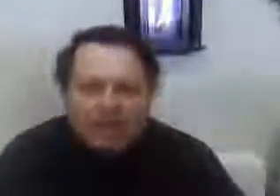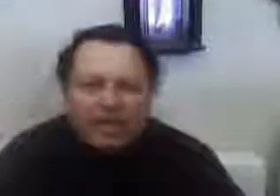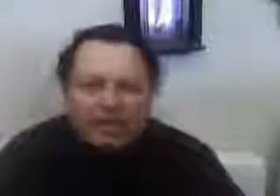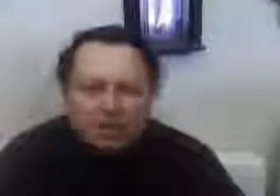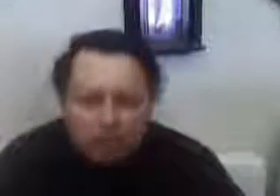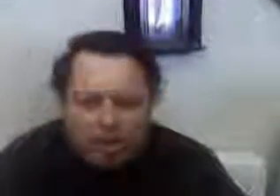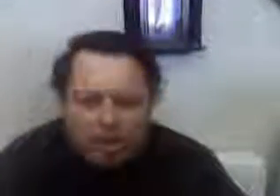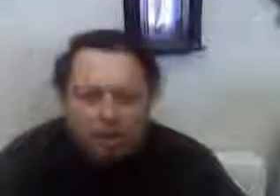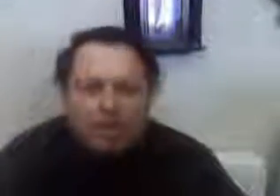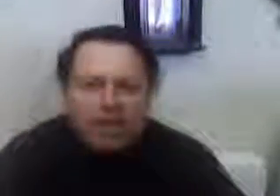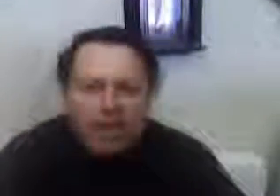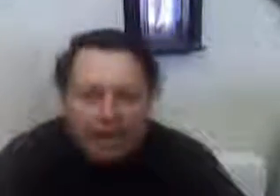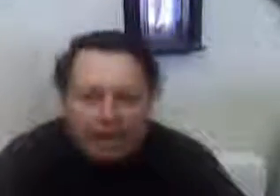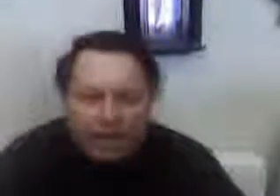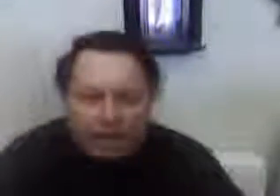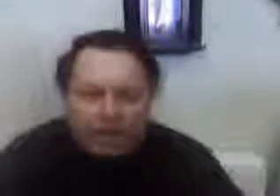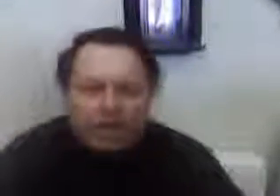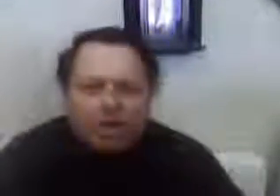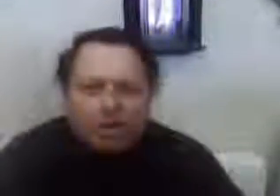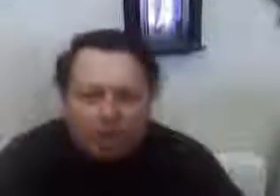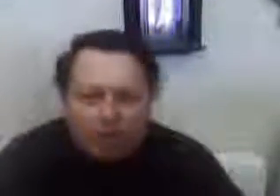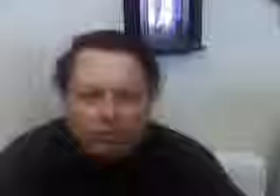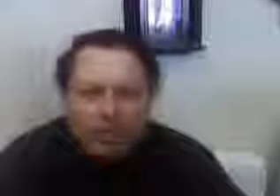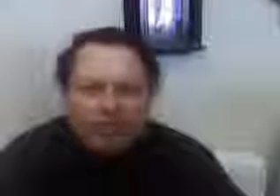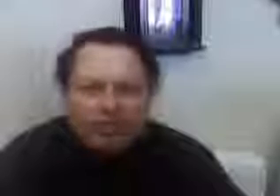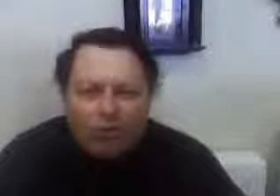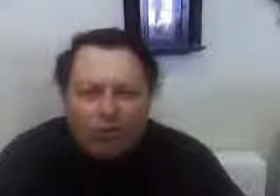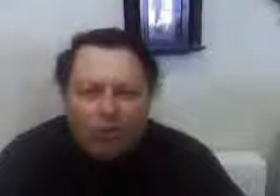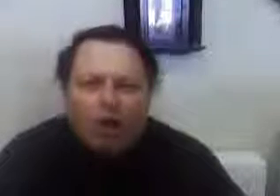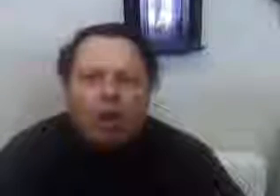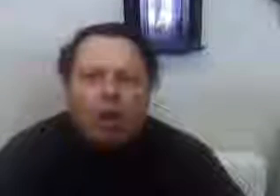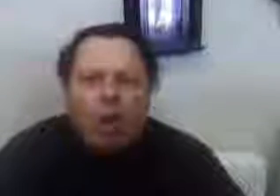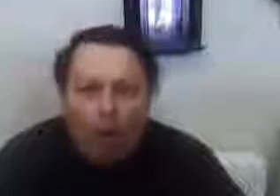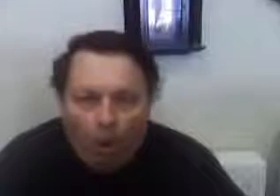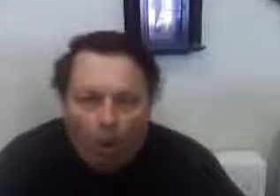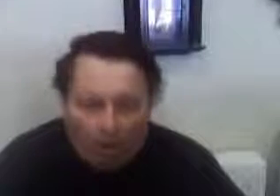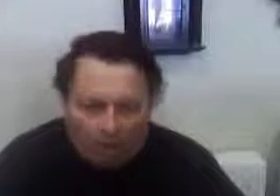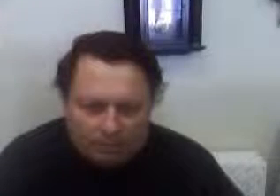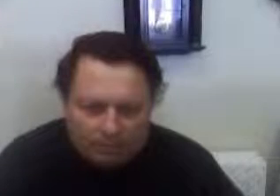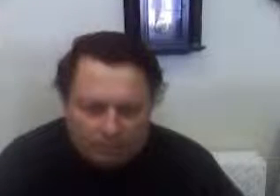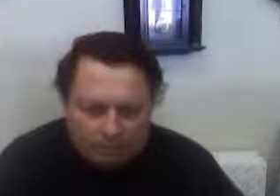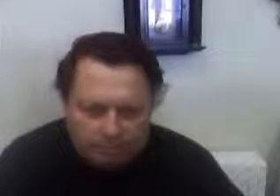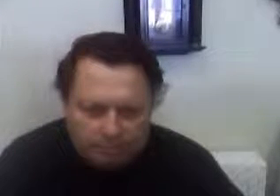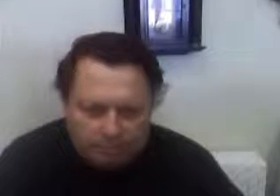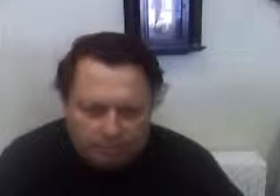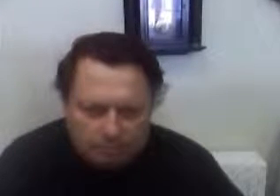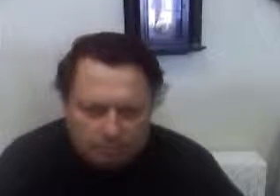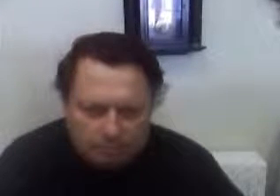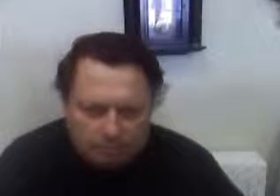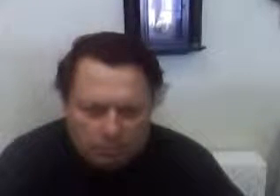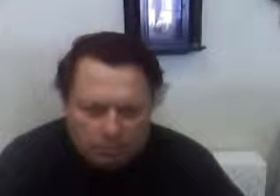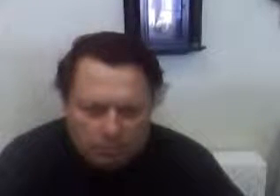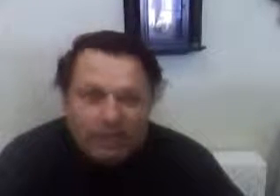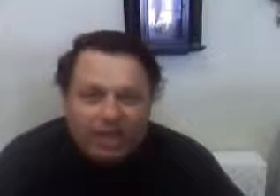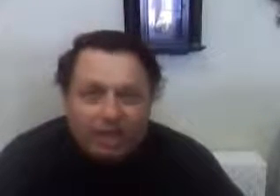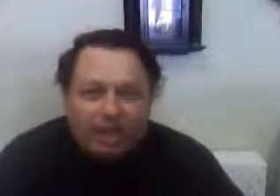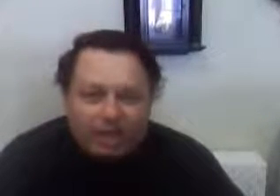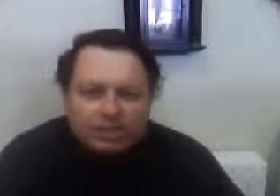extreme economic growth for all within a